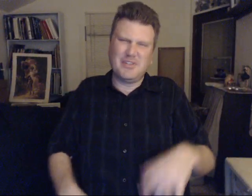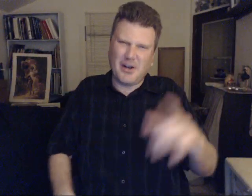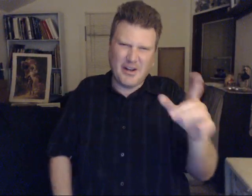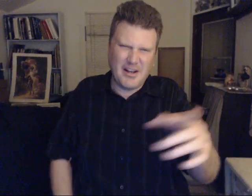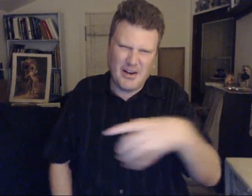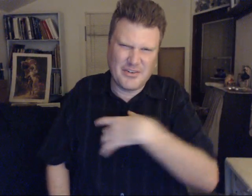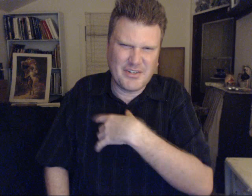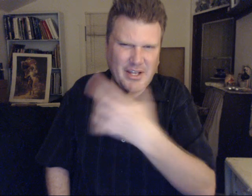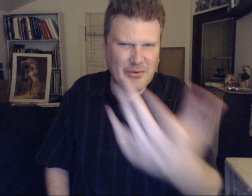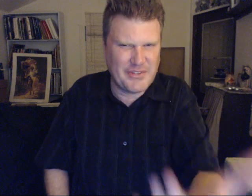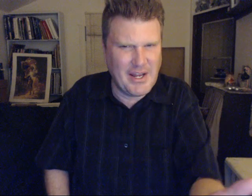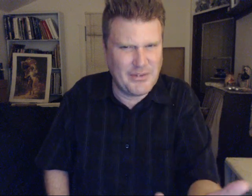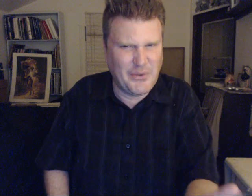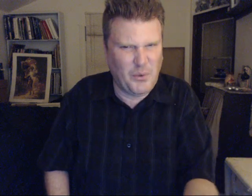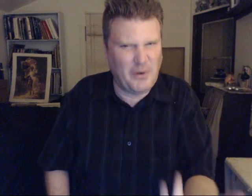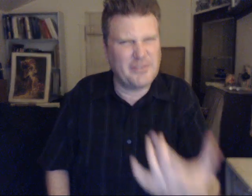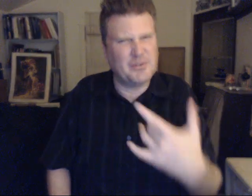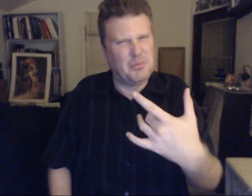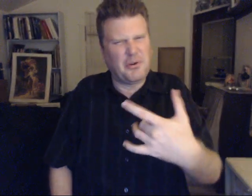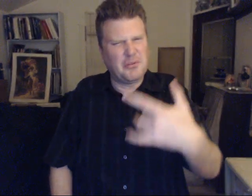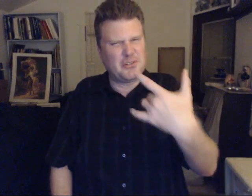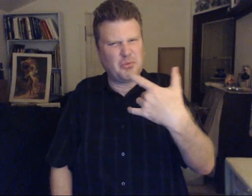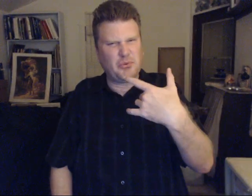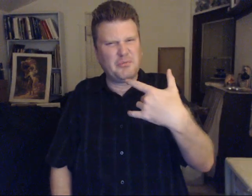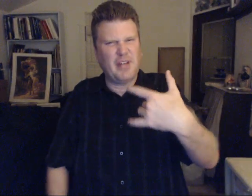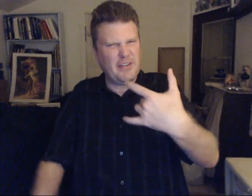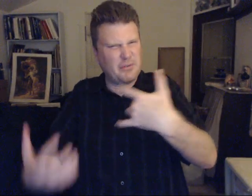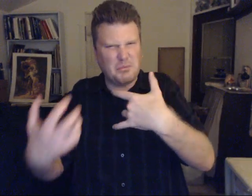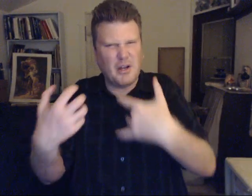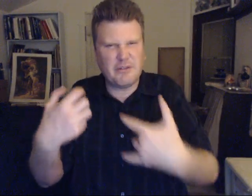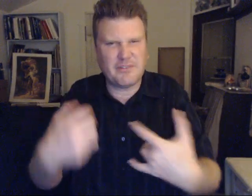our. Our DNA. Was added to yours. To bring much improvement. As for body function.